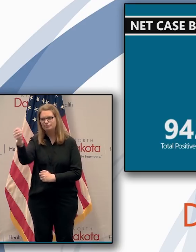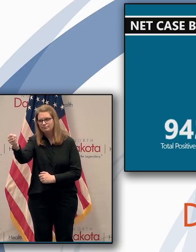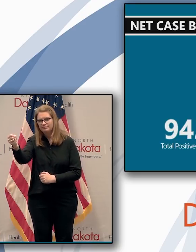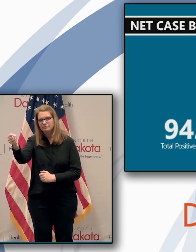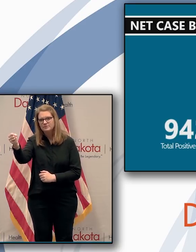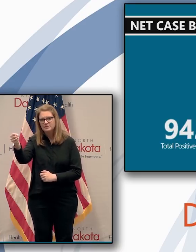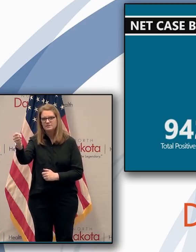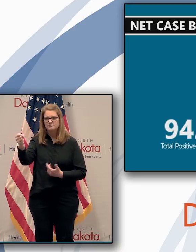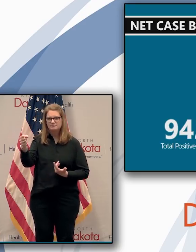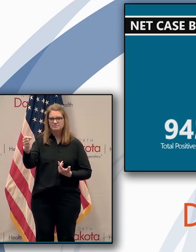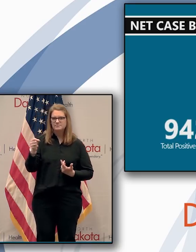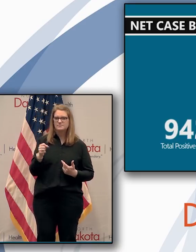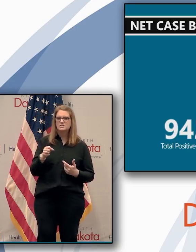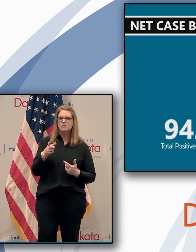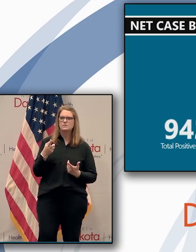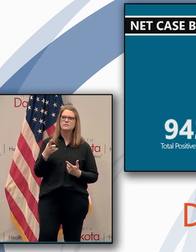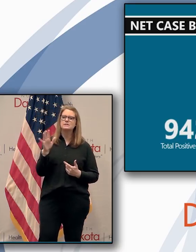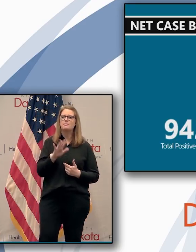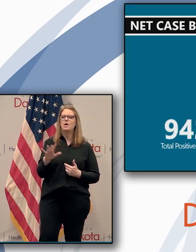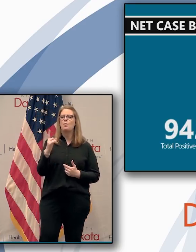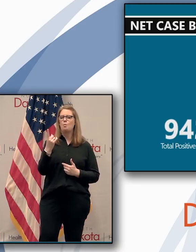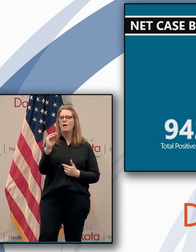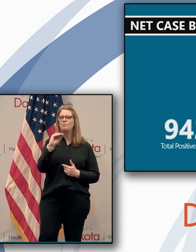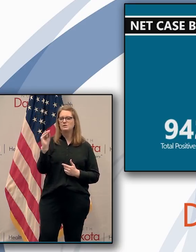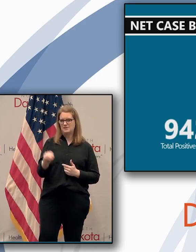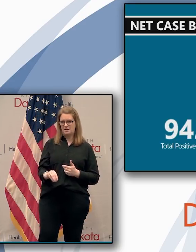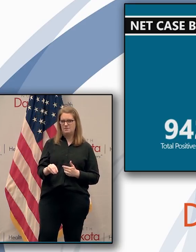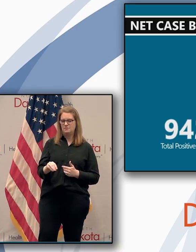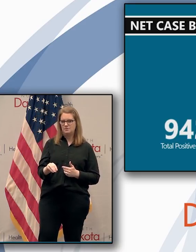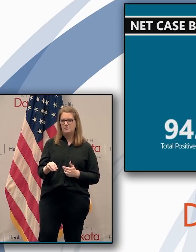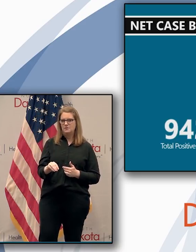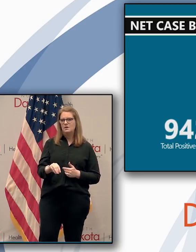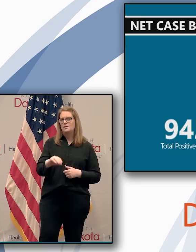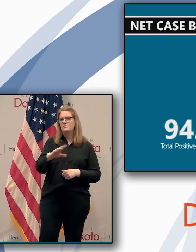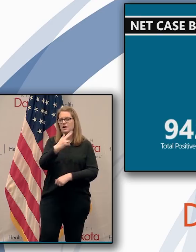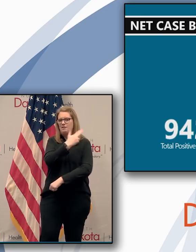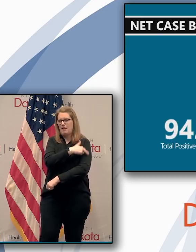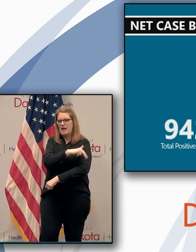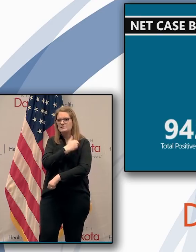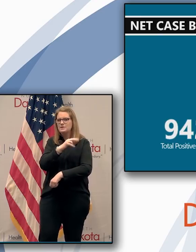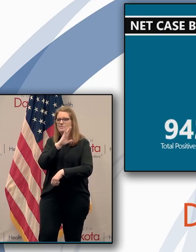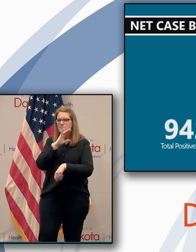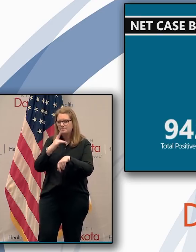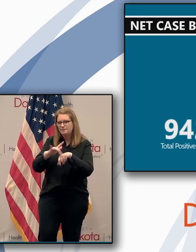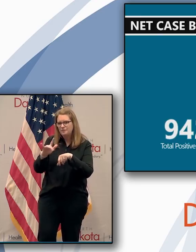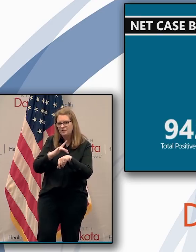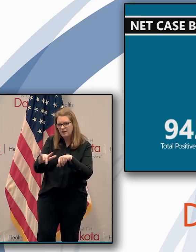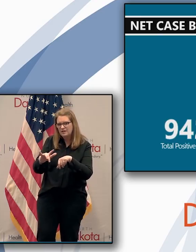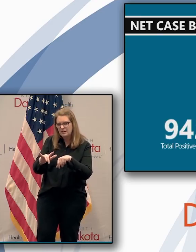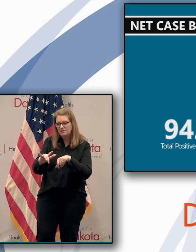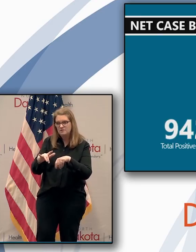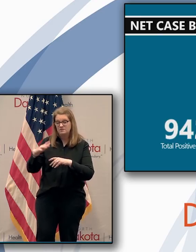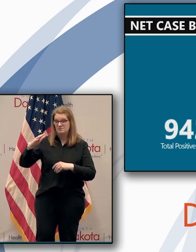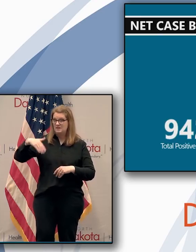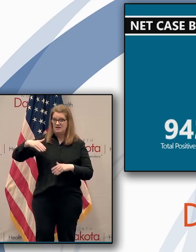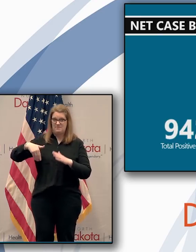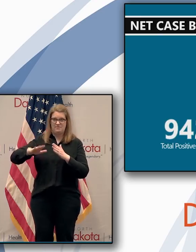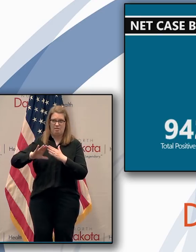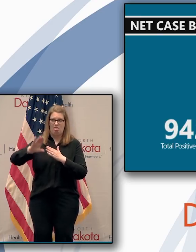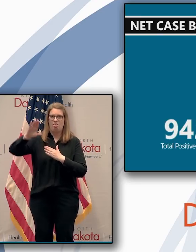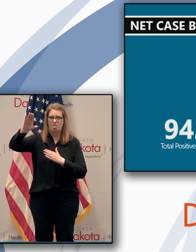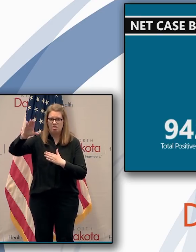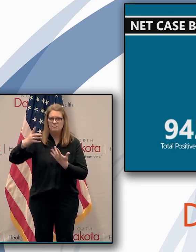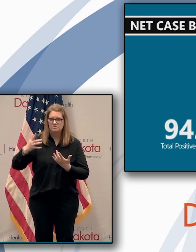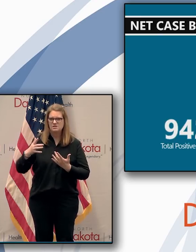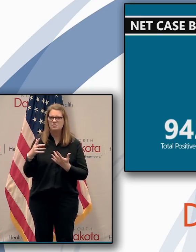this remains at approximately 1% of our hospital capacity before we even get into the surge thing, so we've got a lot of